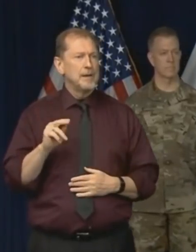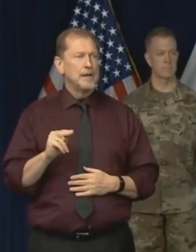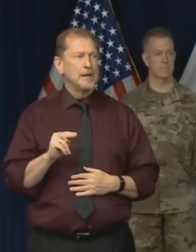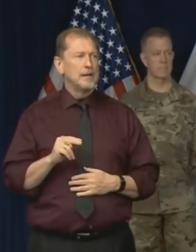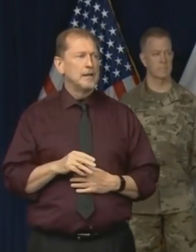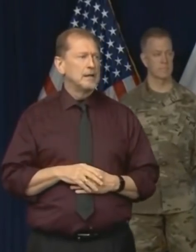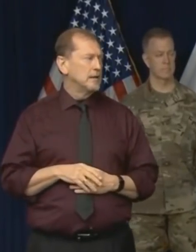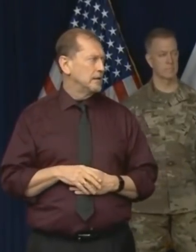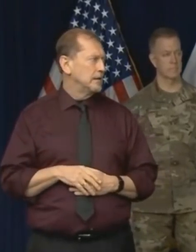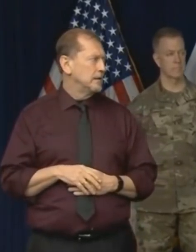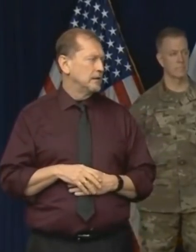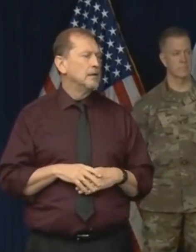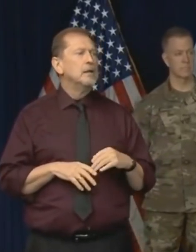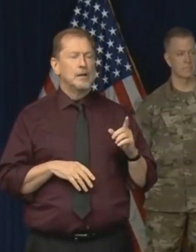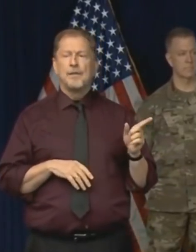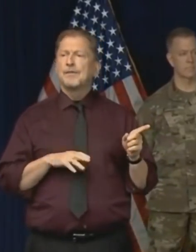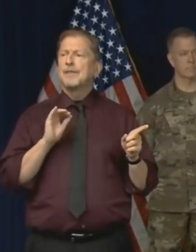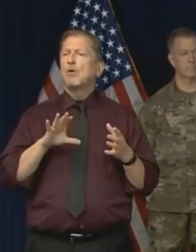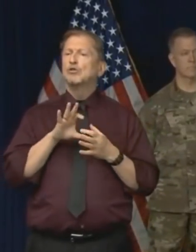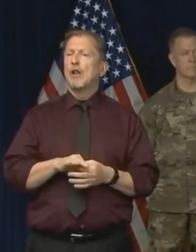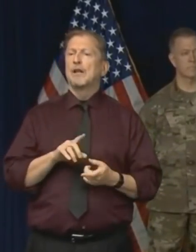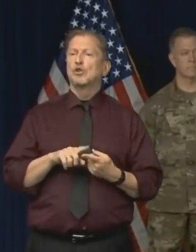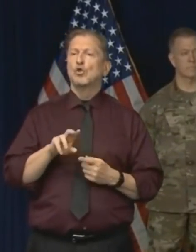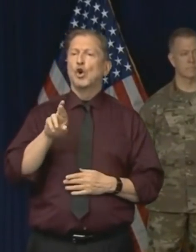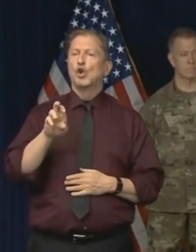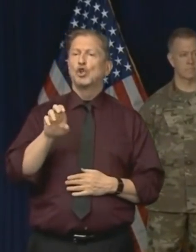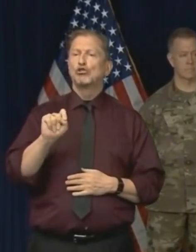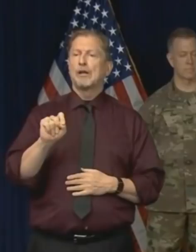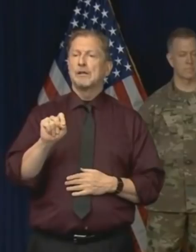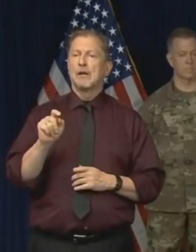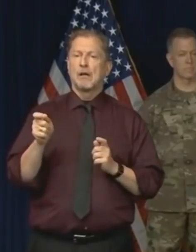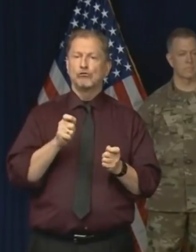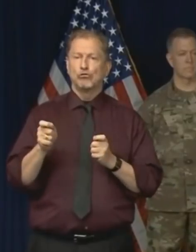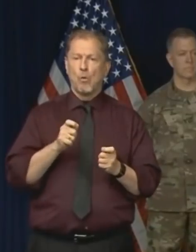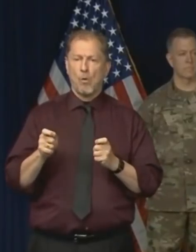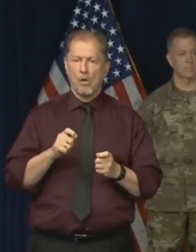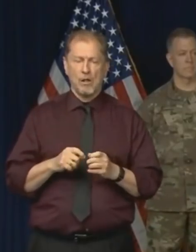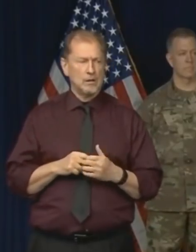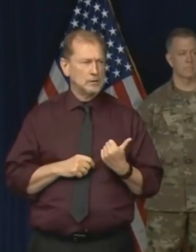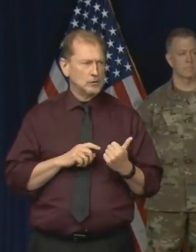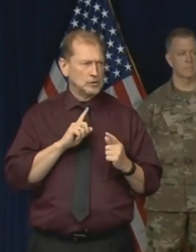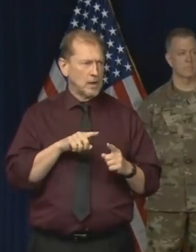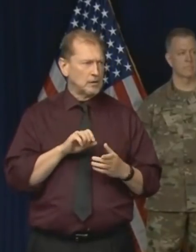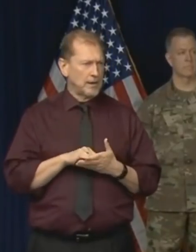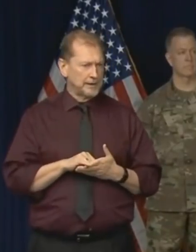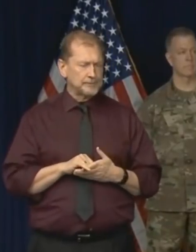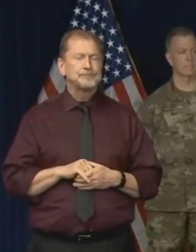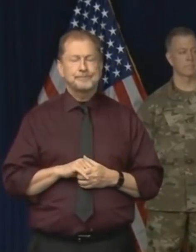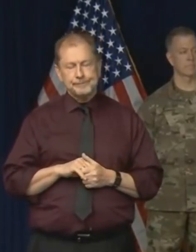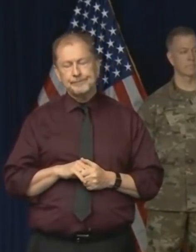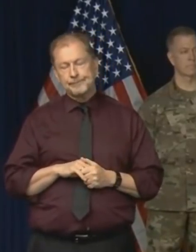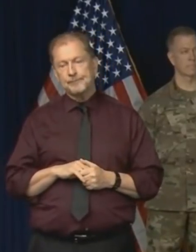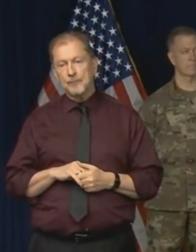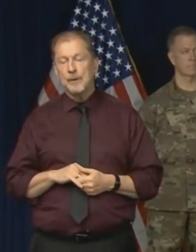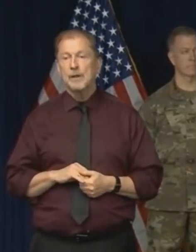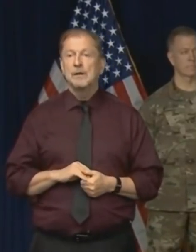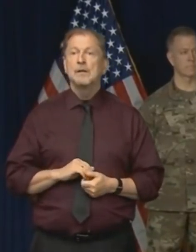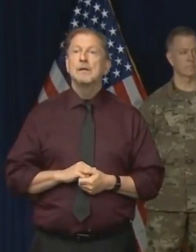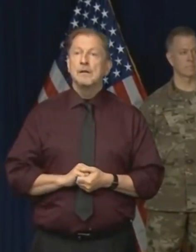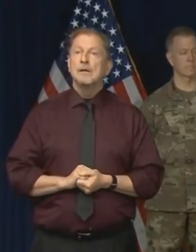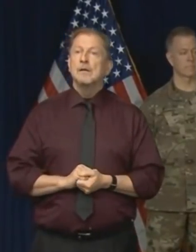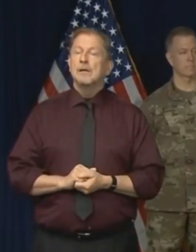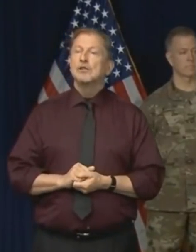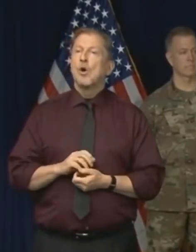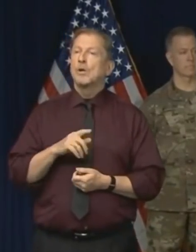Well, some of them. With regard to rent control. some of them talking about rent control. Just your response to that. The moratorium on, yeah. So the